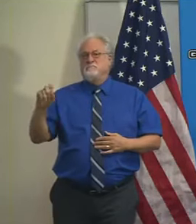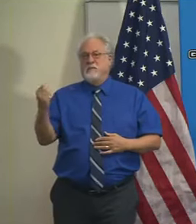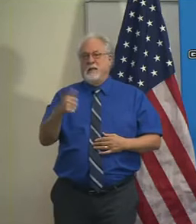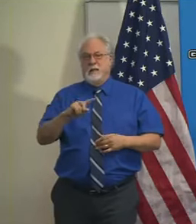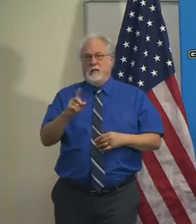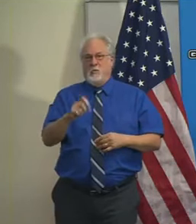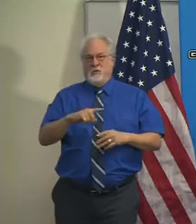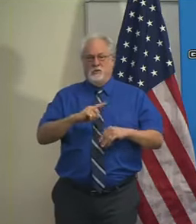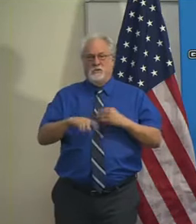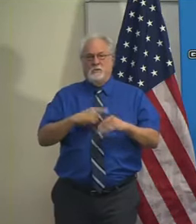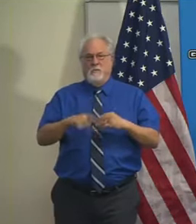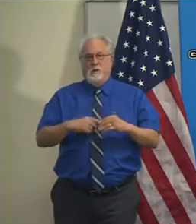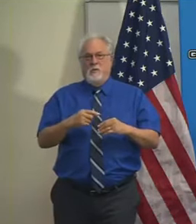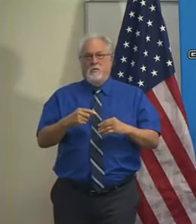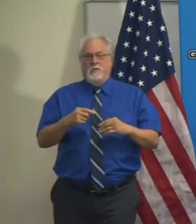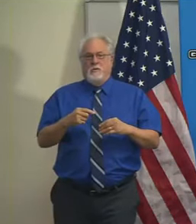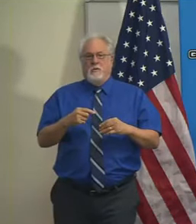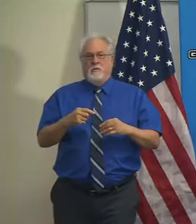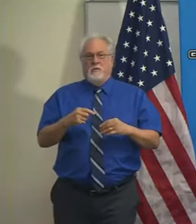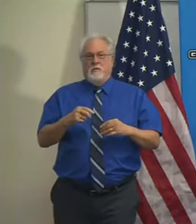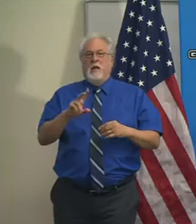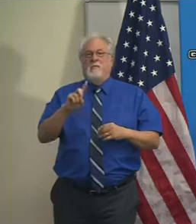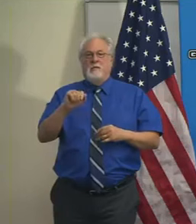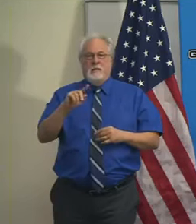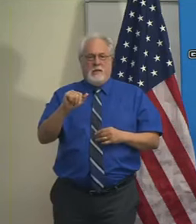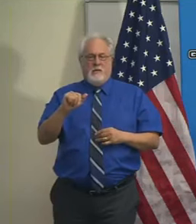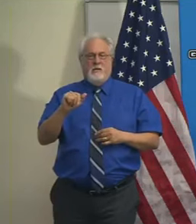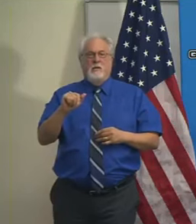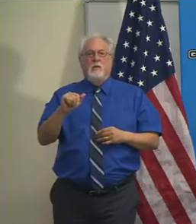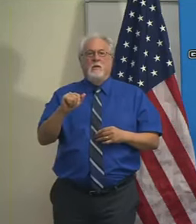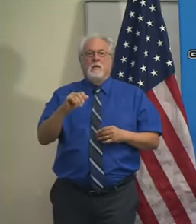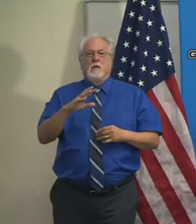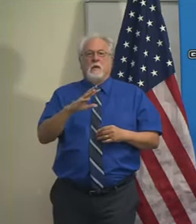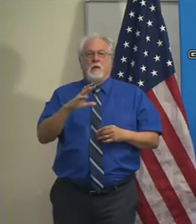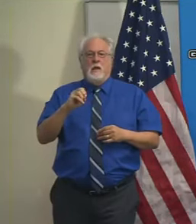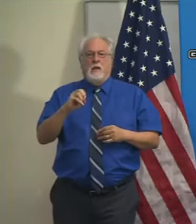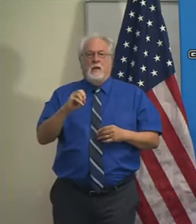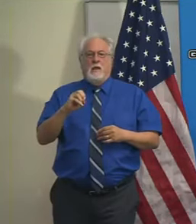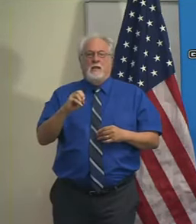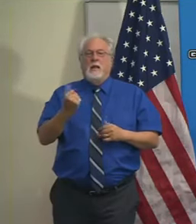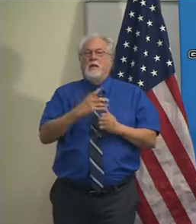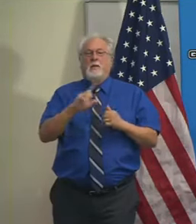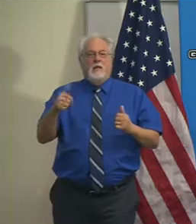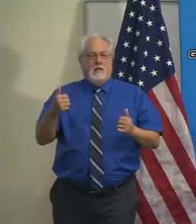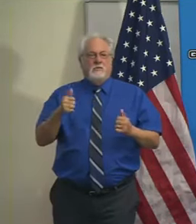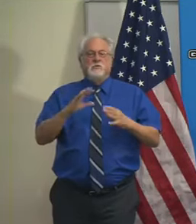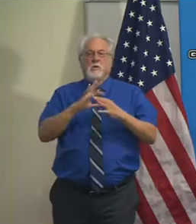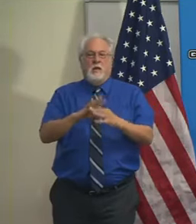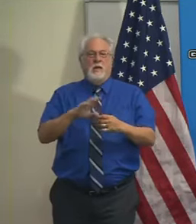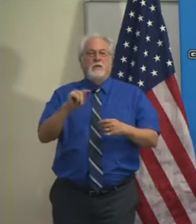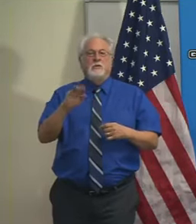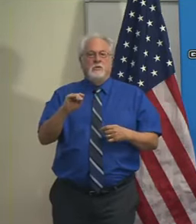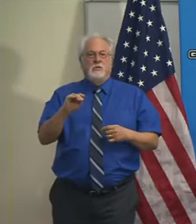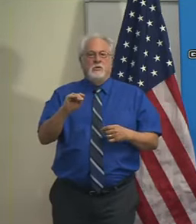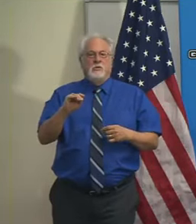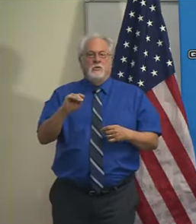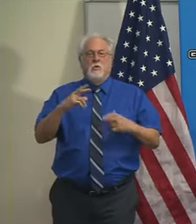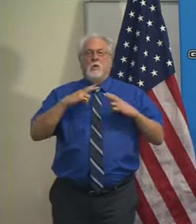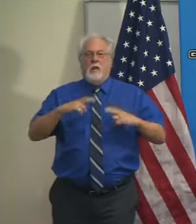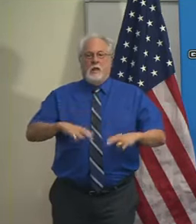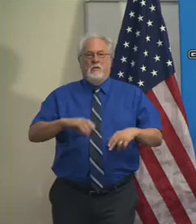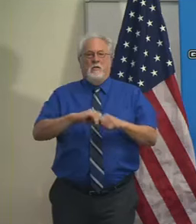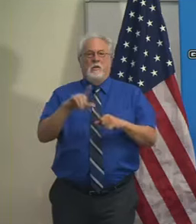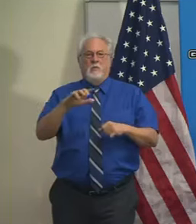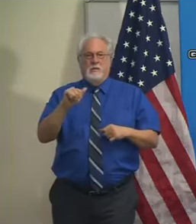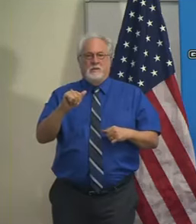questions about the data and or anything else related to health in